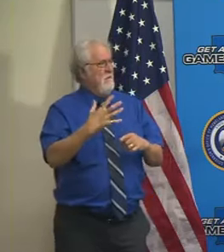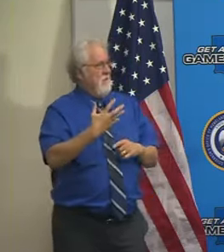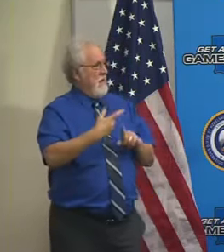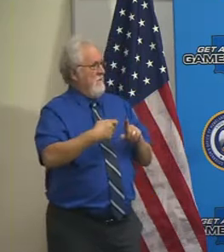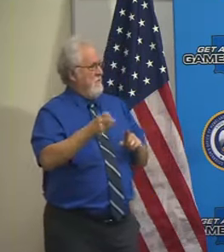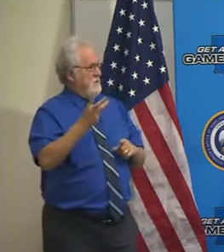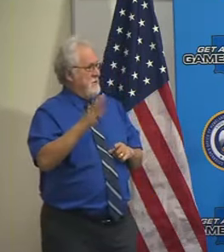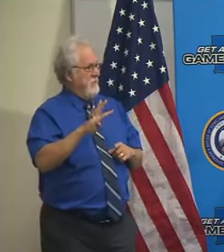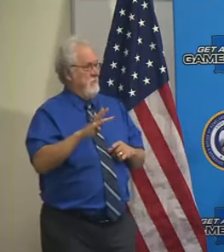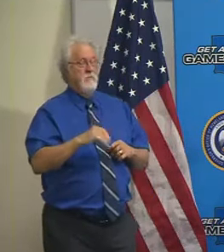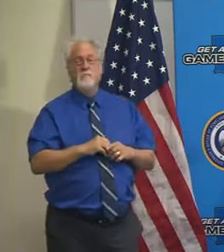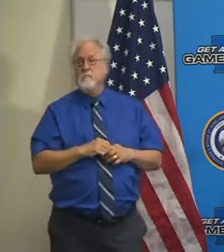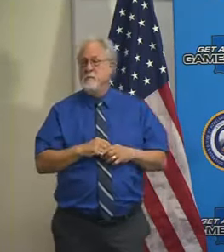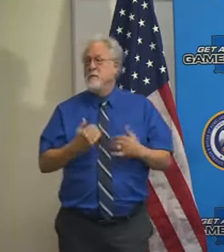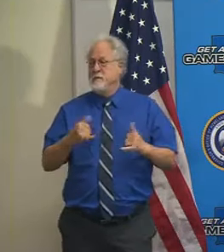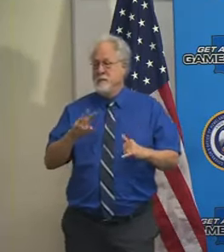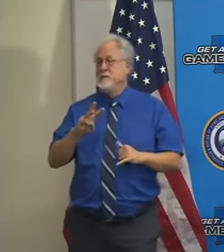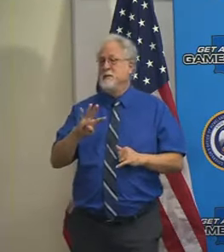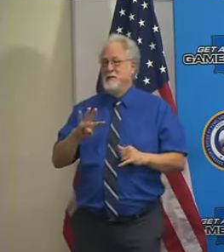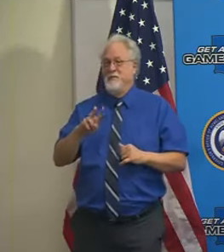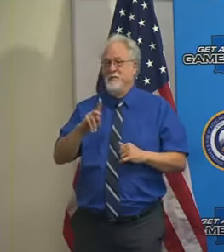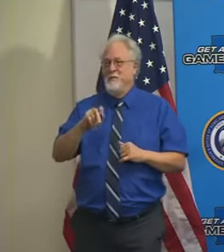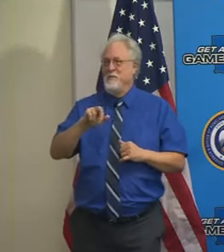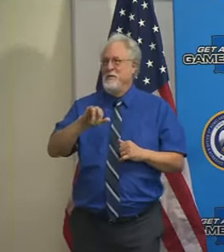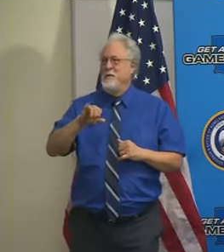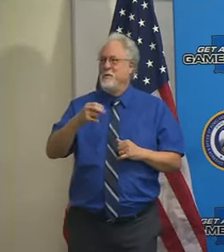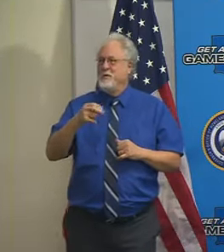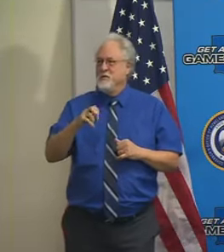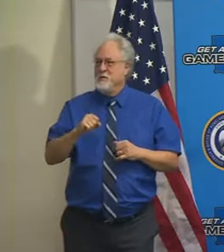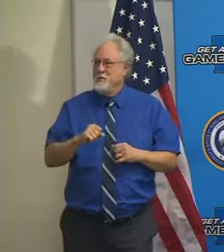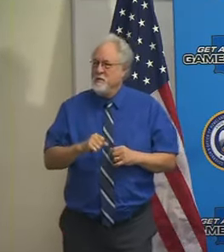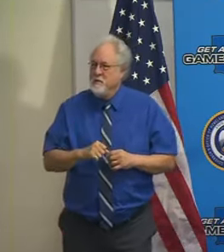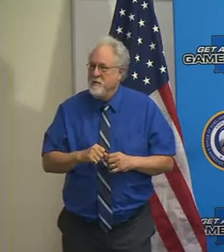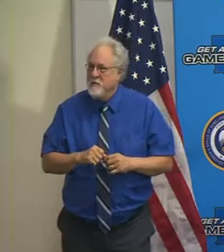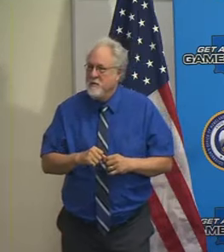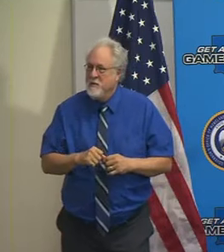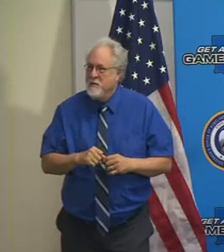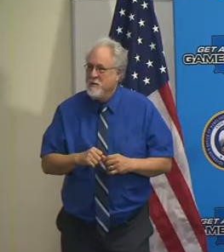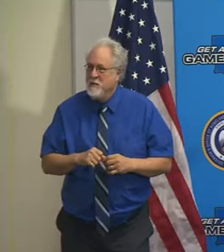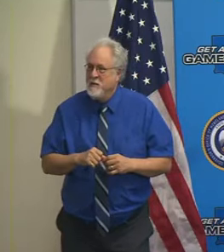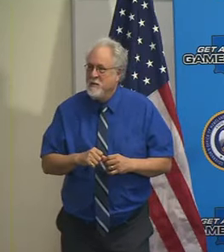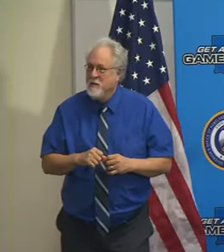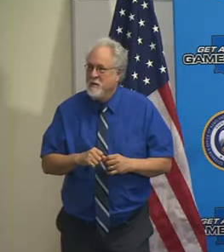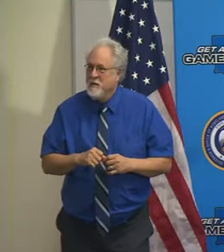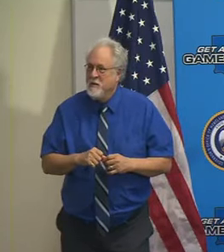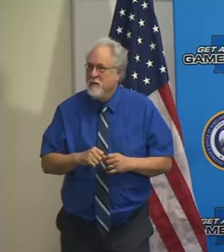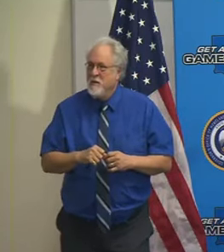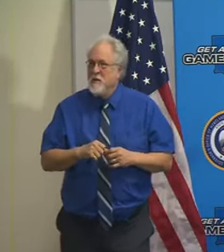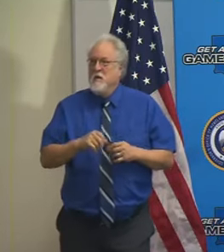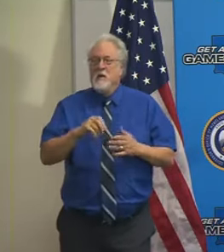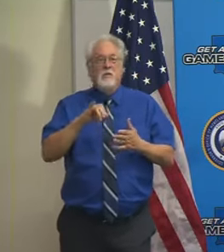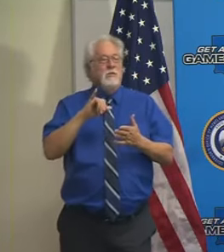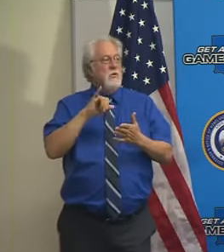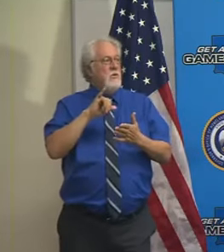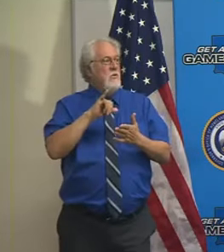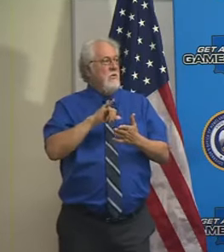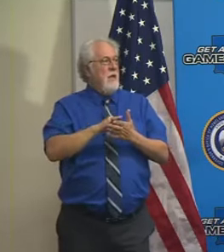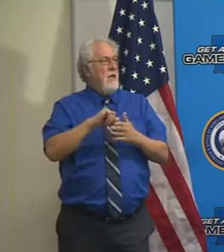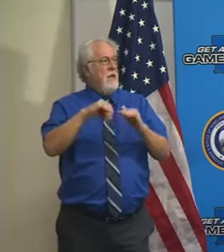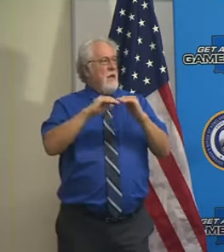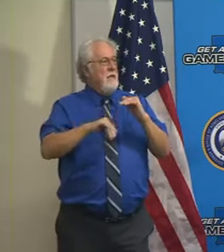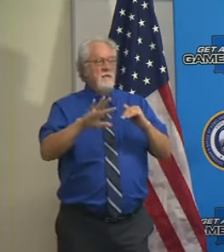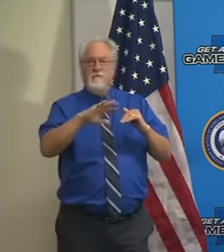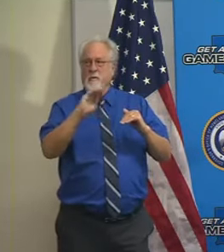Five out of 64. They're still 64. Mechanically, would there be a two-week period in effect today for less than 5%?